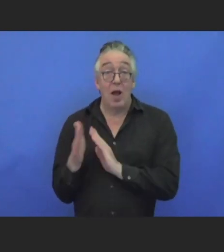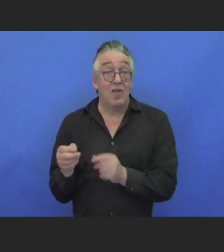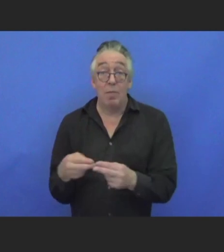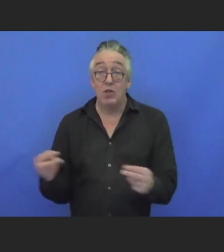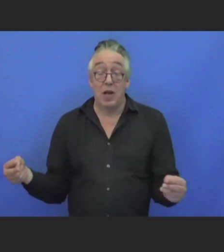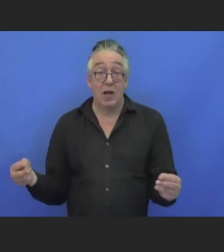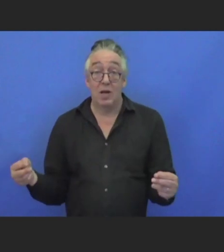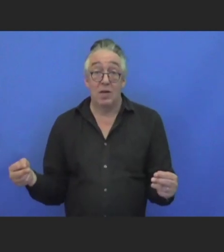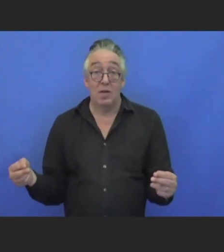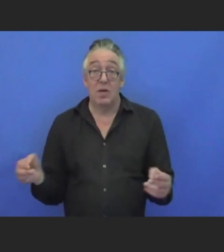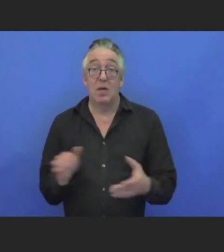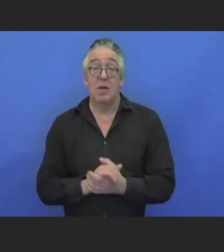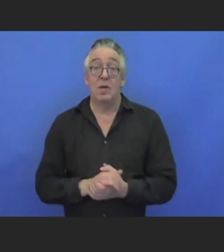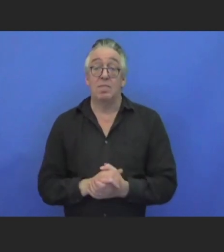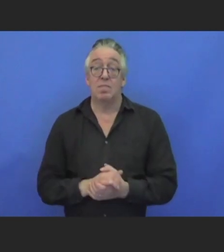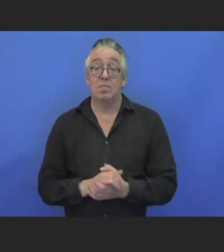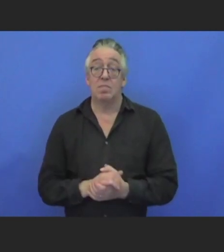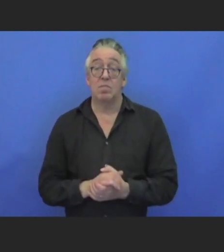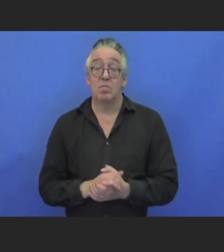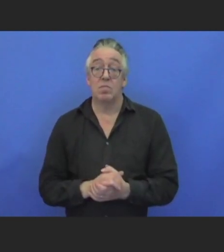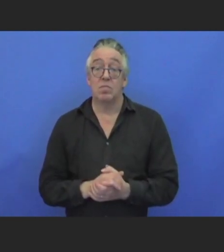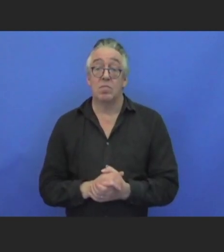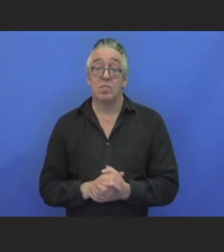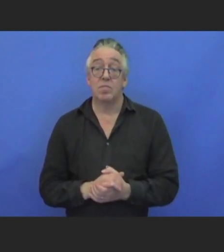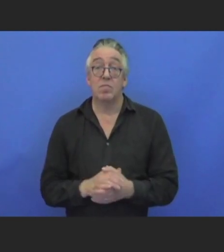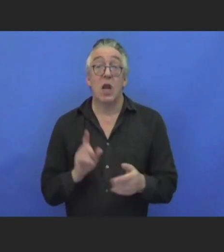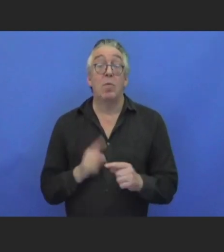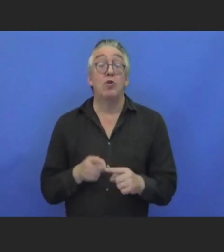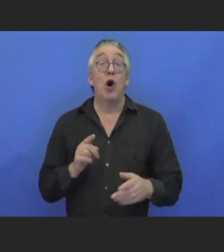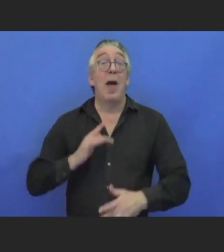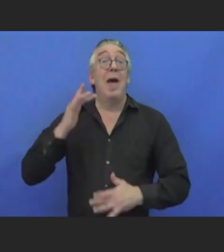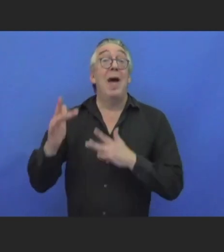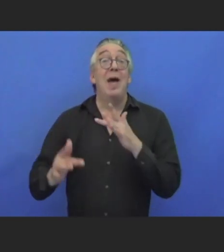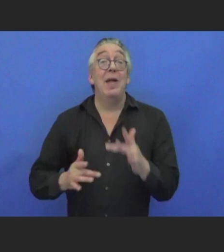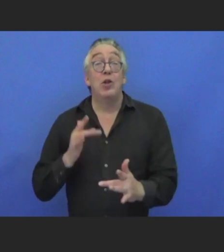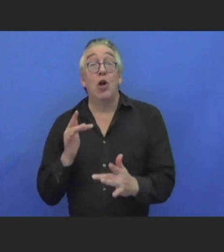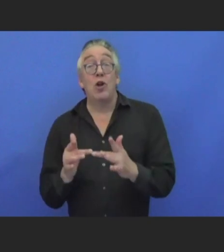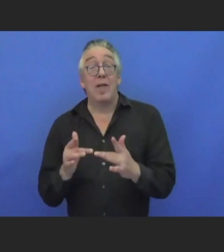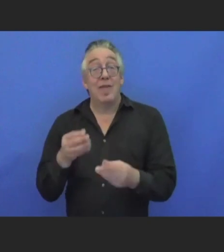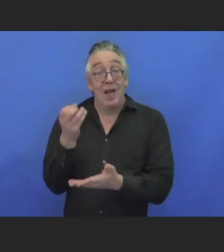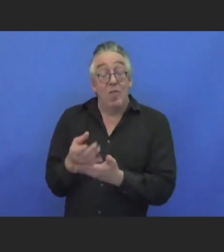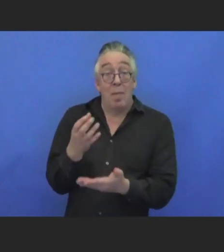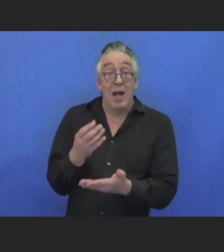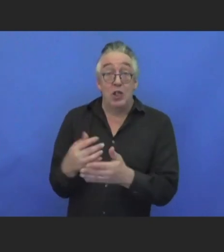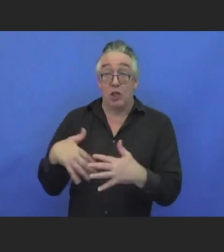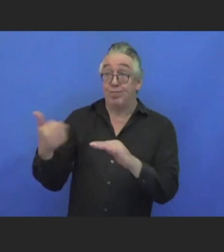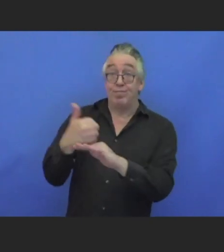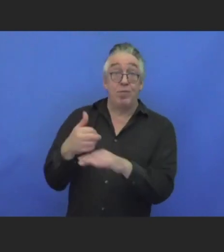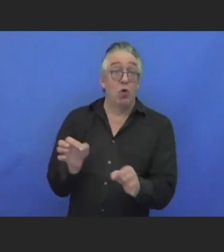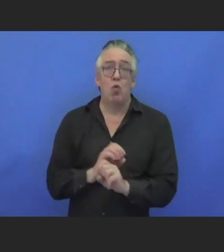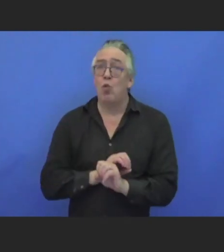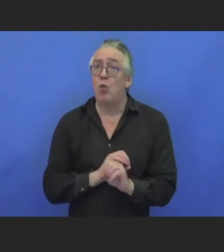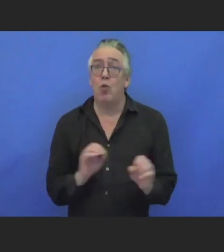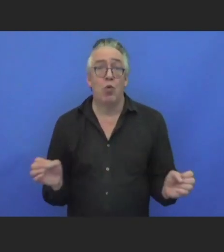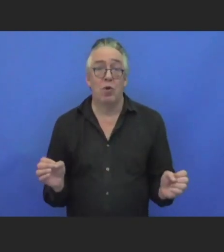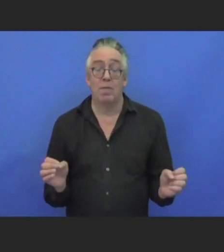providing them on actual internet platforms. There also seems to be a